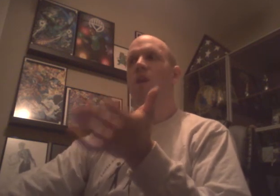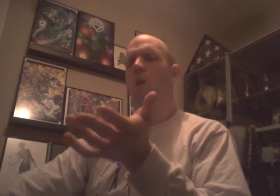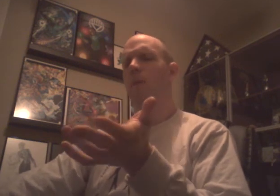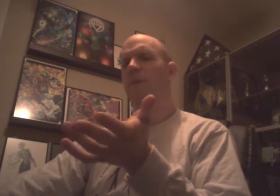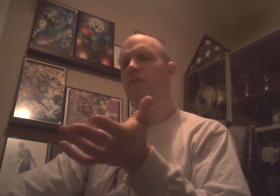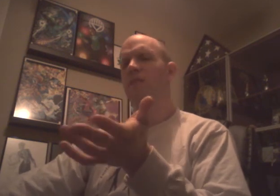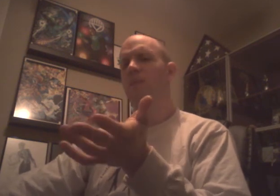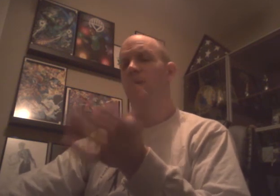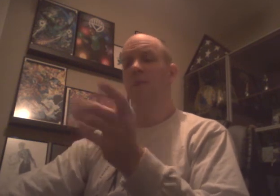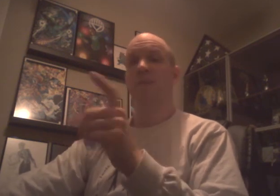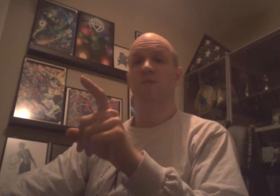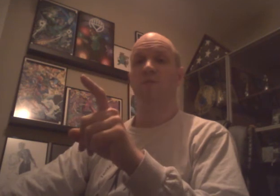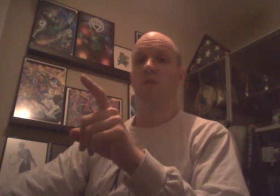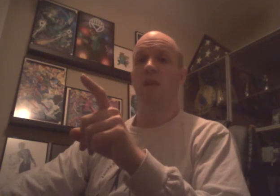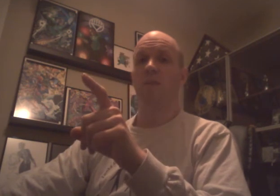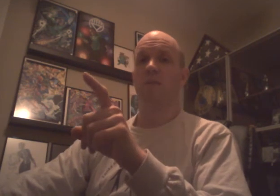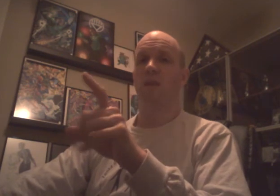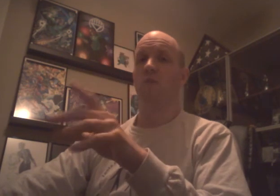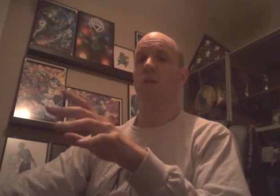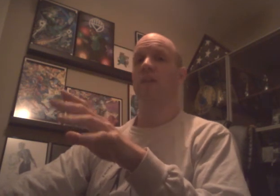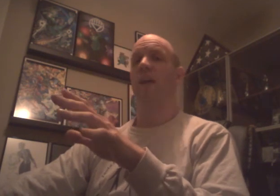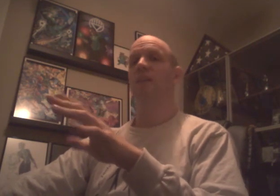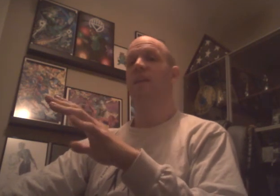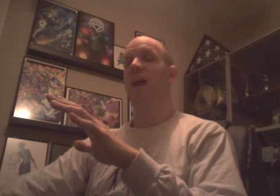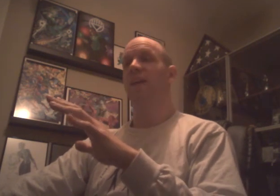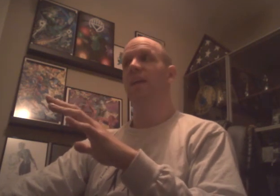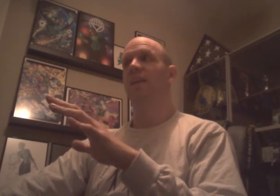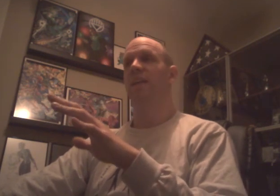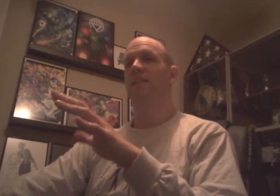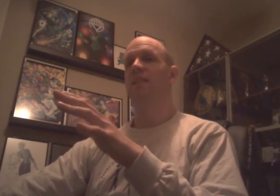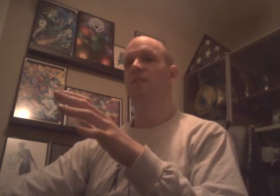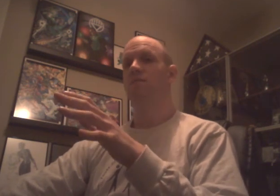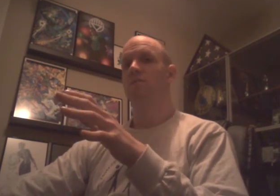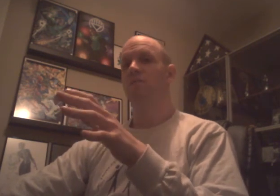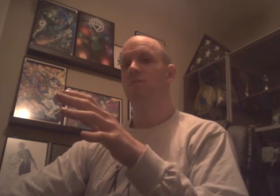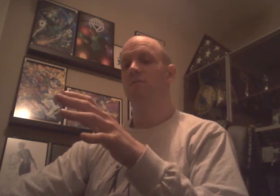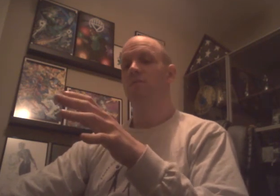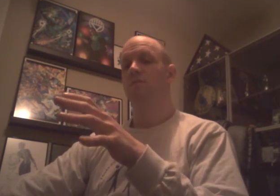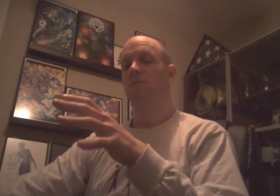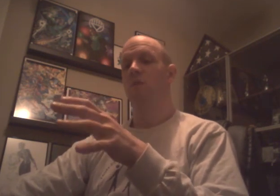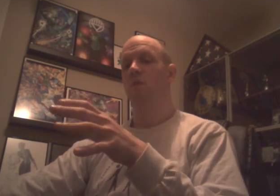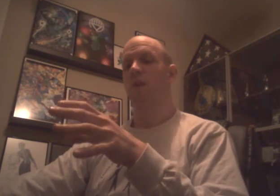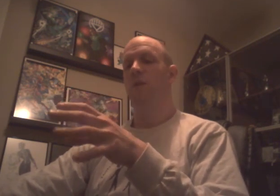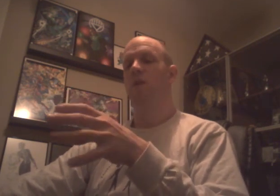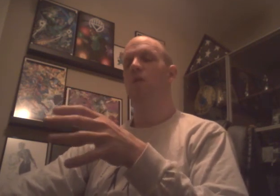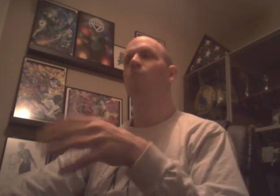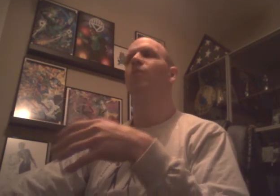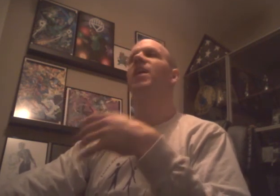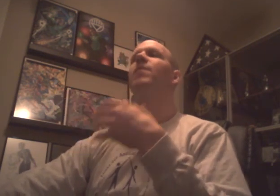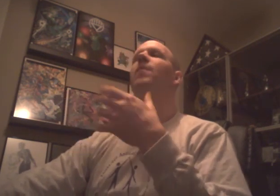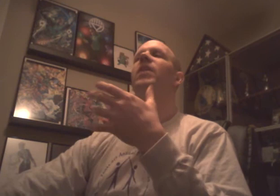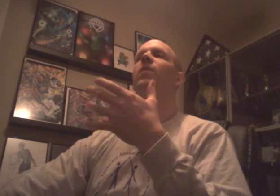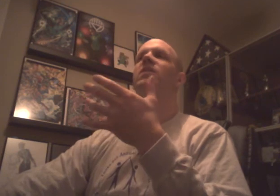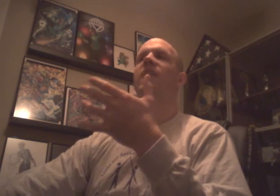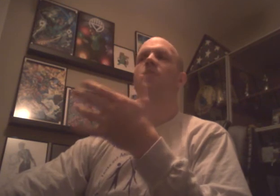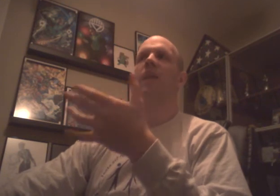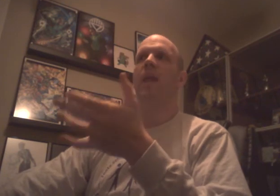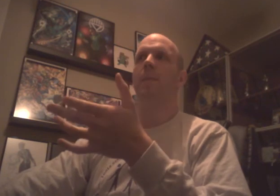Nobody mentions CM Punk. With exception of Paul Heyman. Everyone else kind of just act like he didn't exist. Or they would bring him up and they wouldn't say him by name.